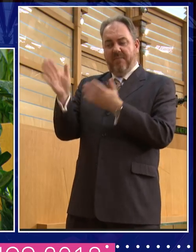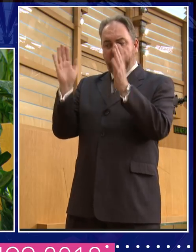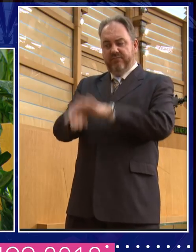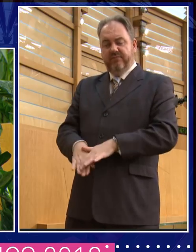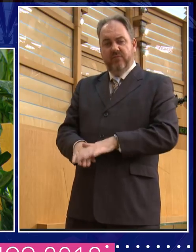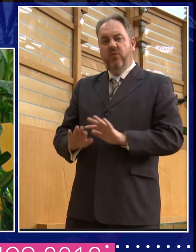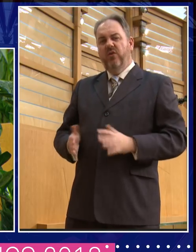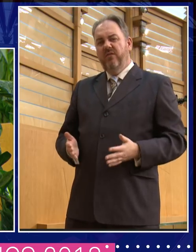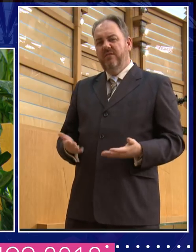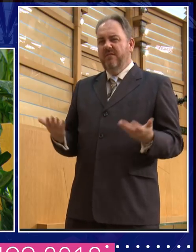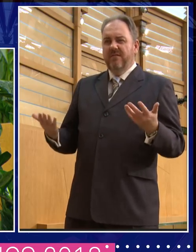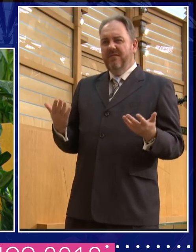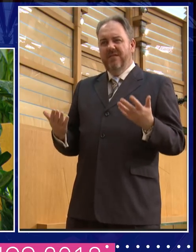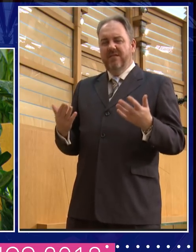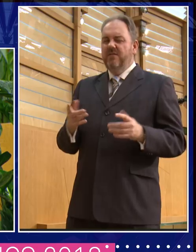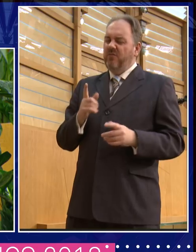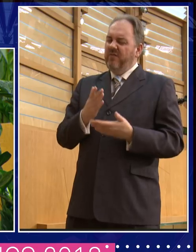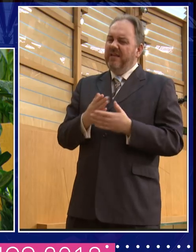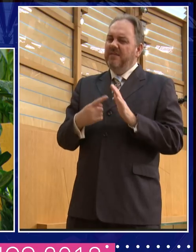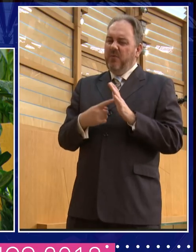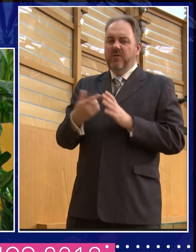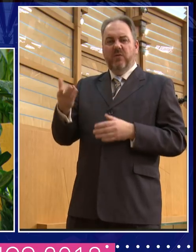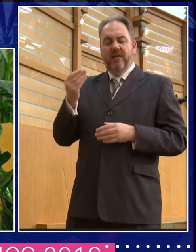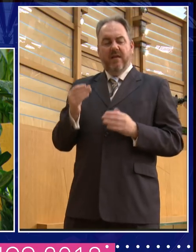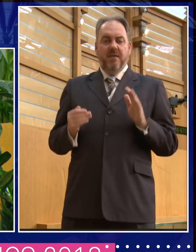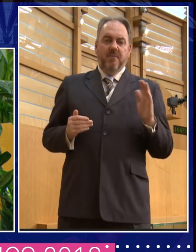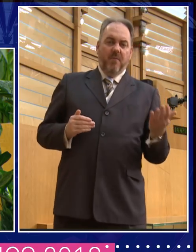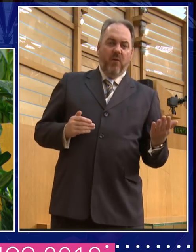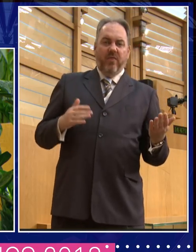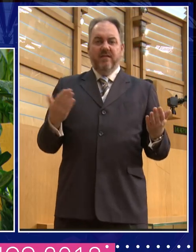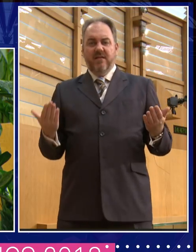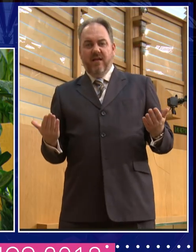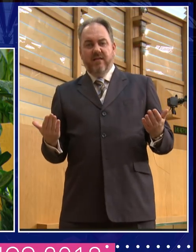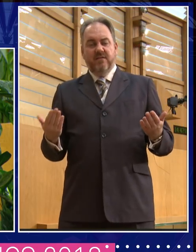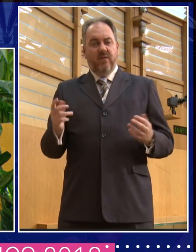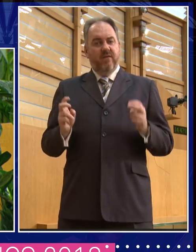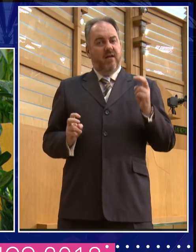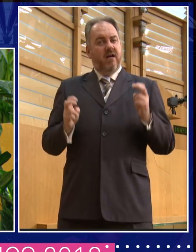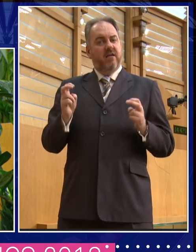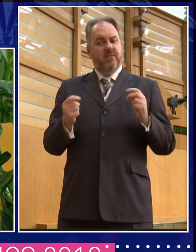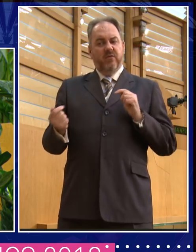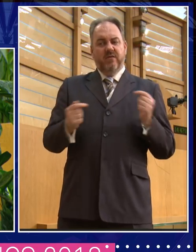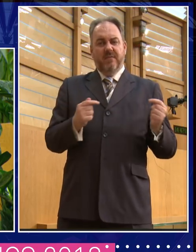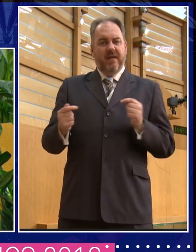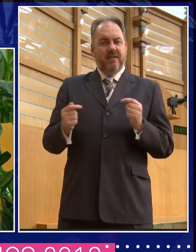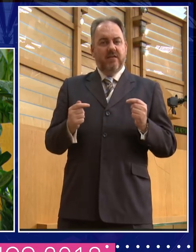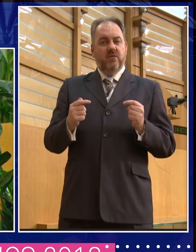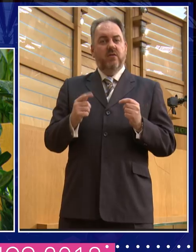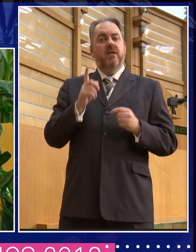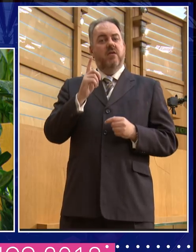to listen to and engage with and show how wrong some of the